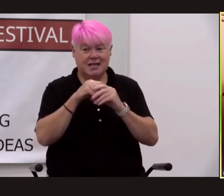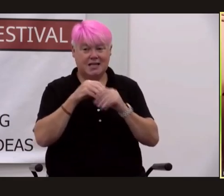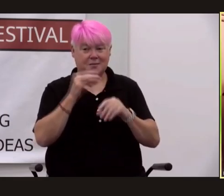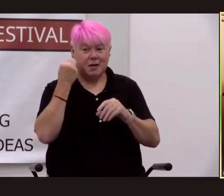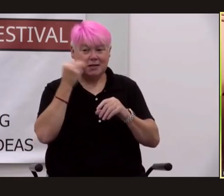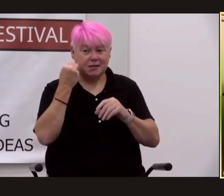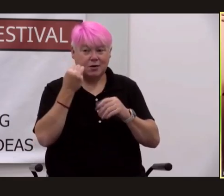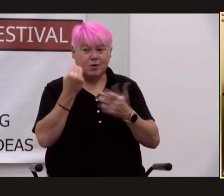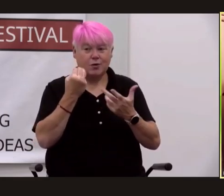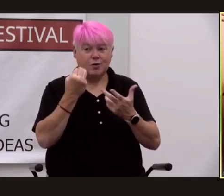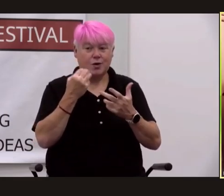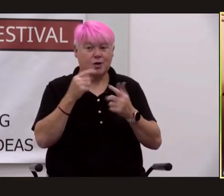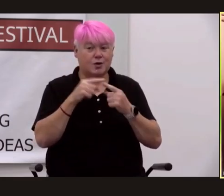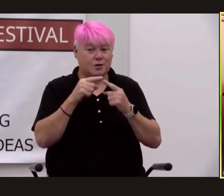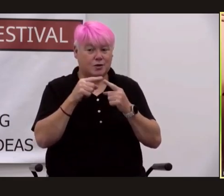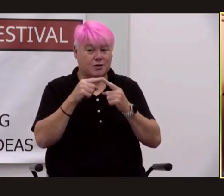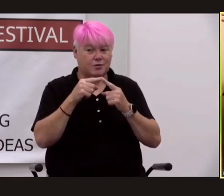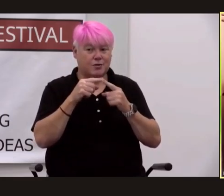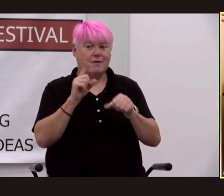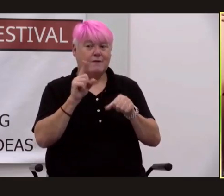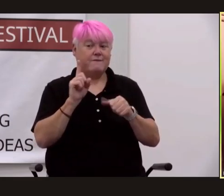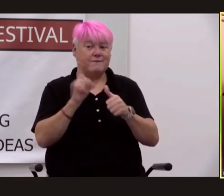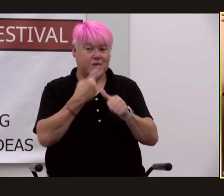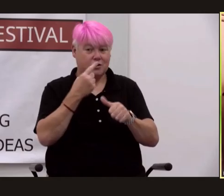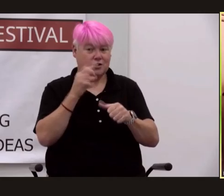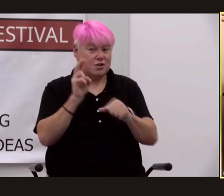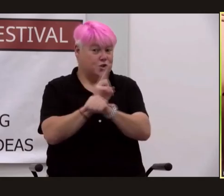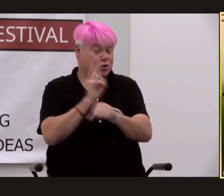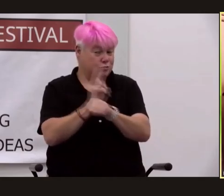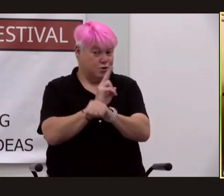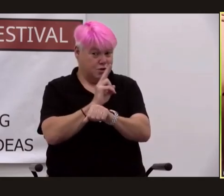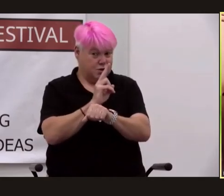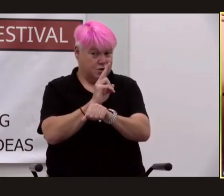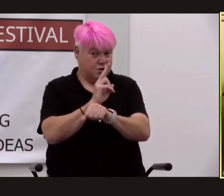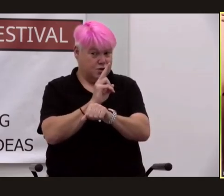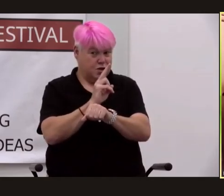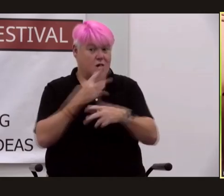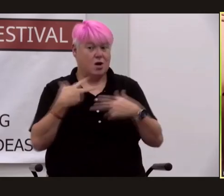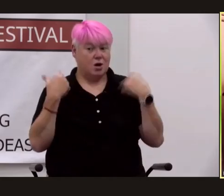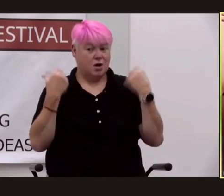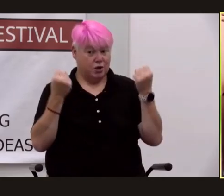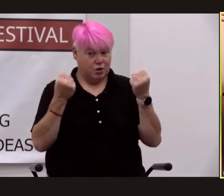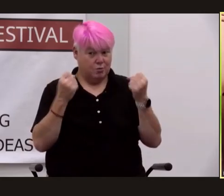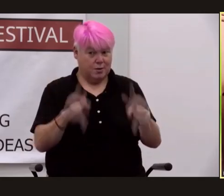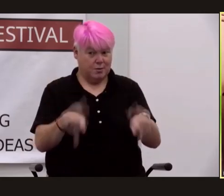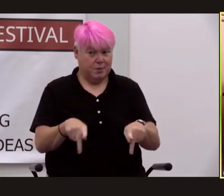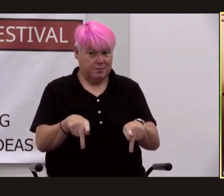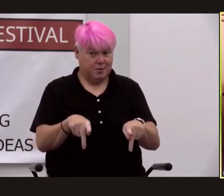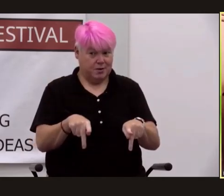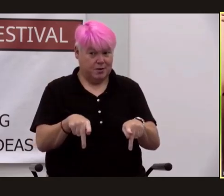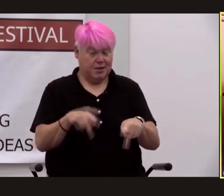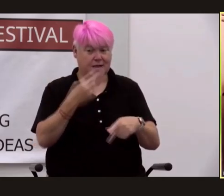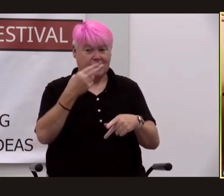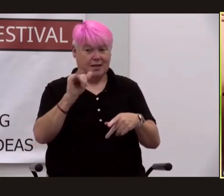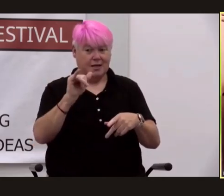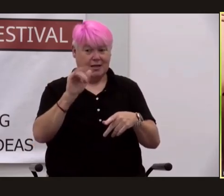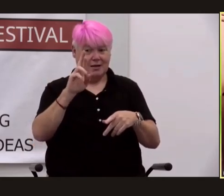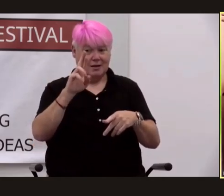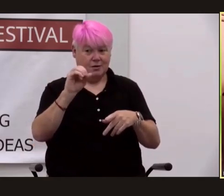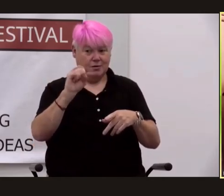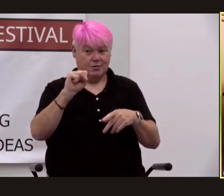first use of an atomic bomb on human beings at hiroshima in japan